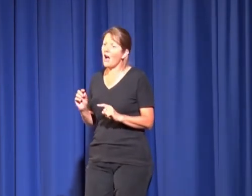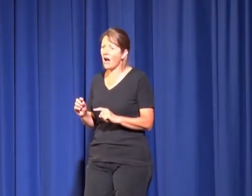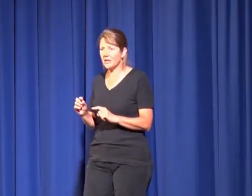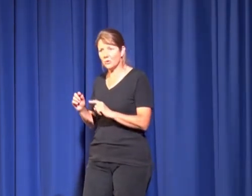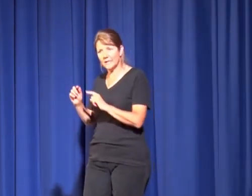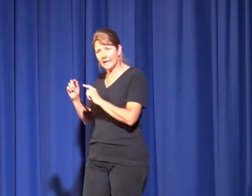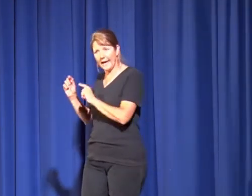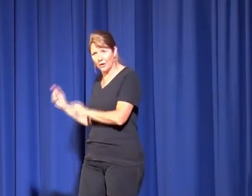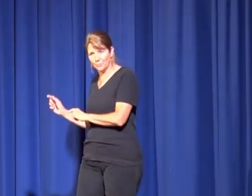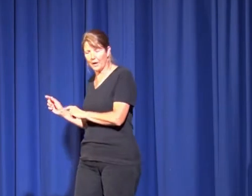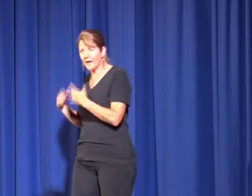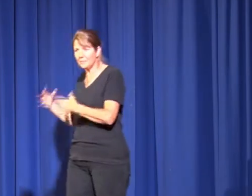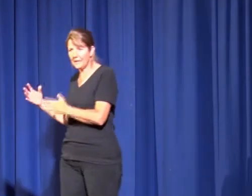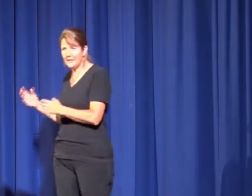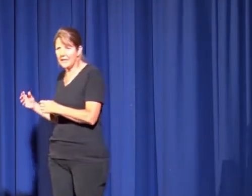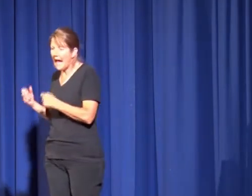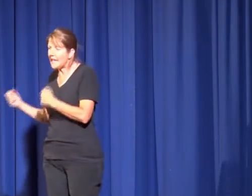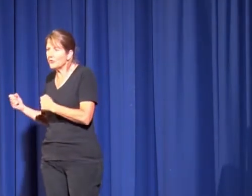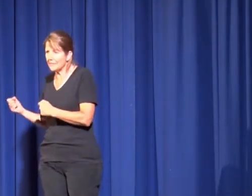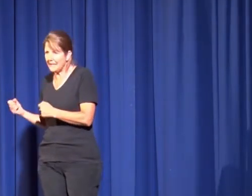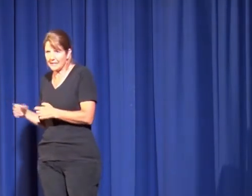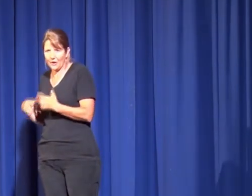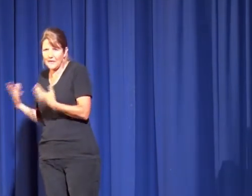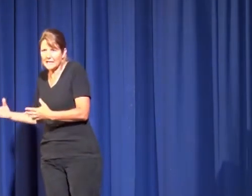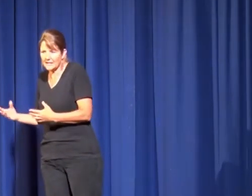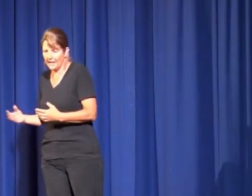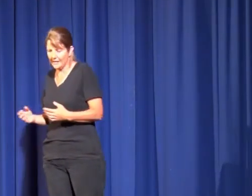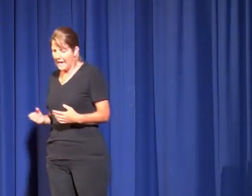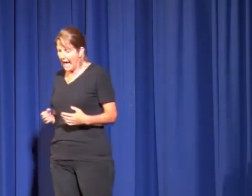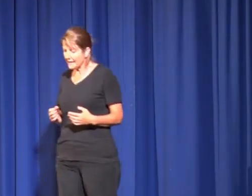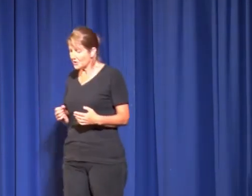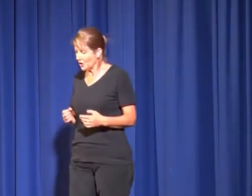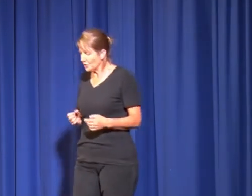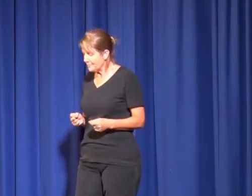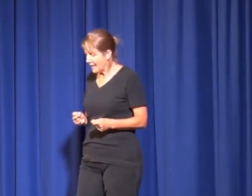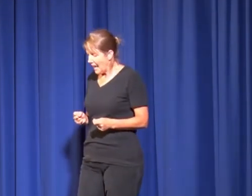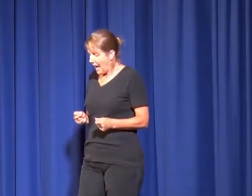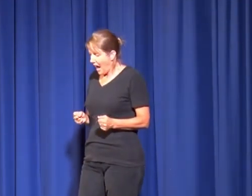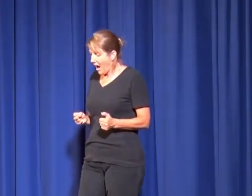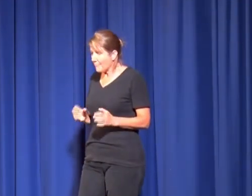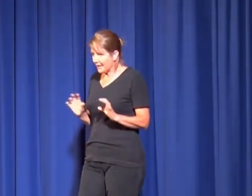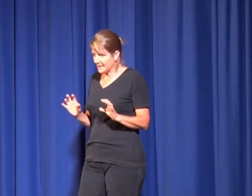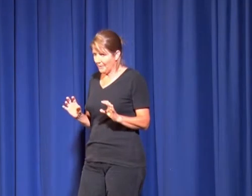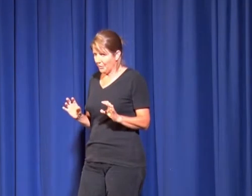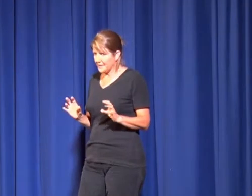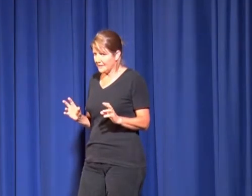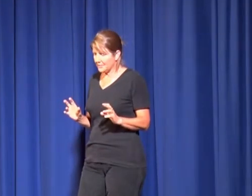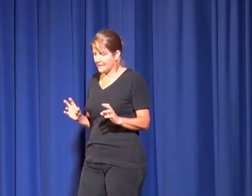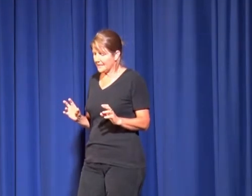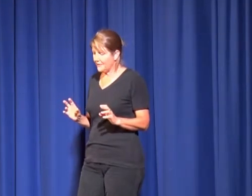I could help. I could be the aider and a better on the inside. And so I practised my words, and this is what I said to